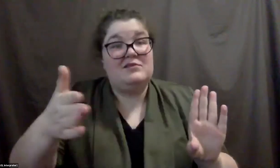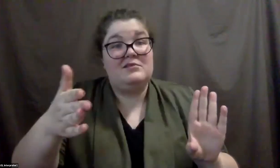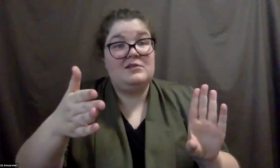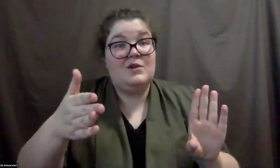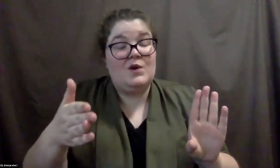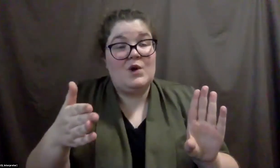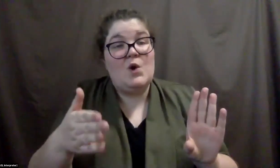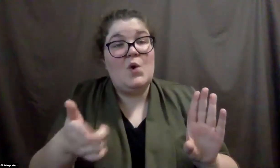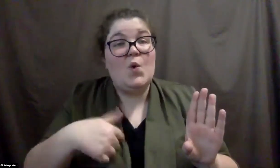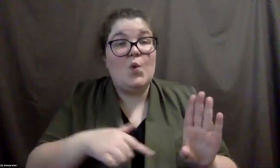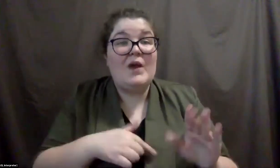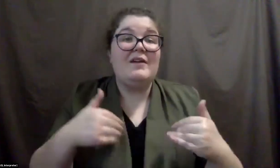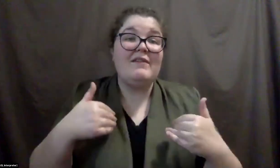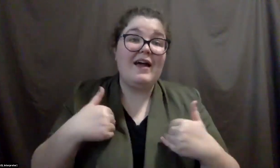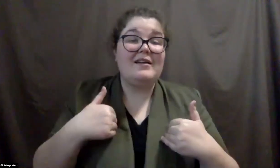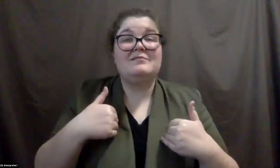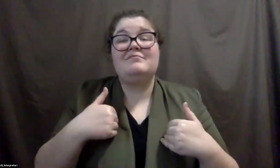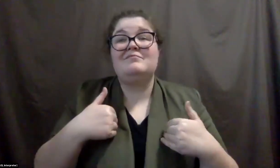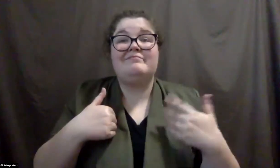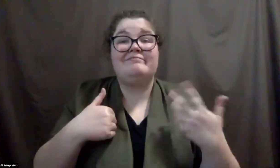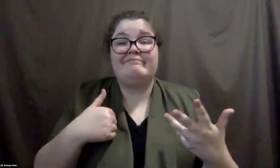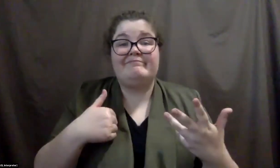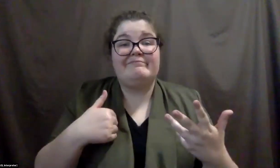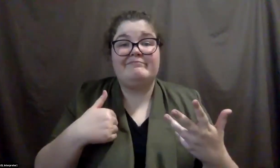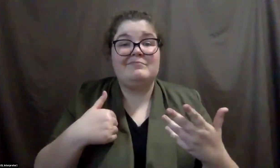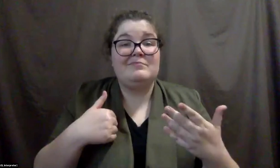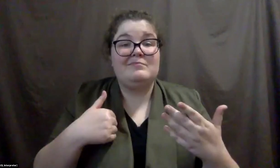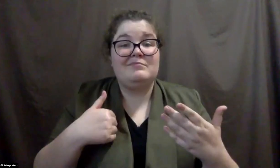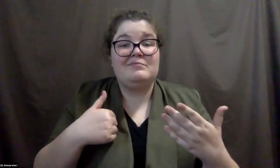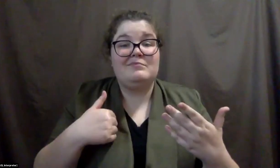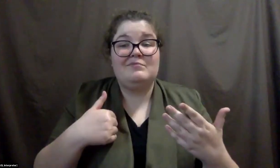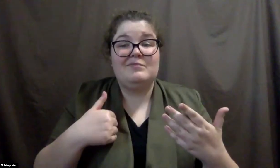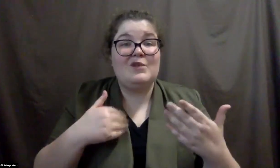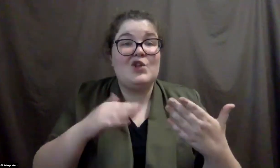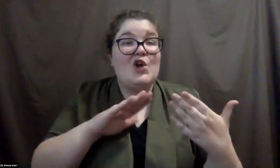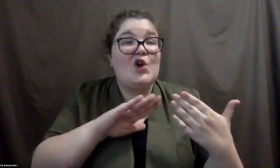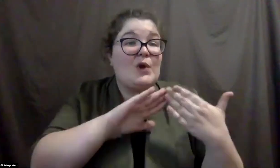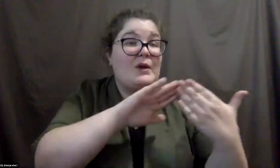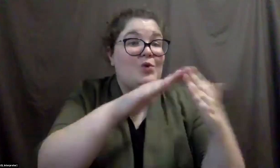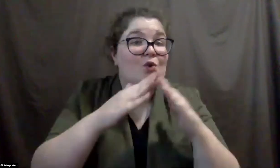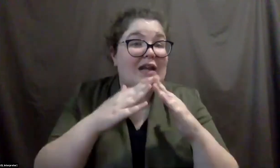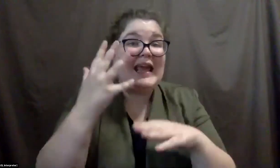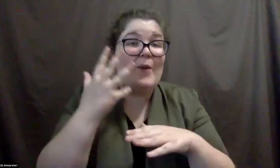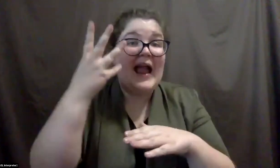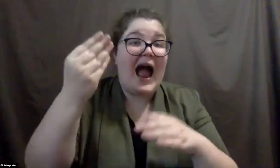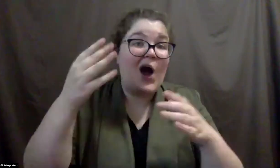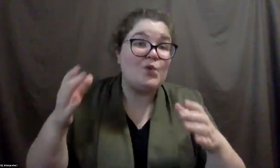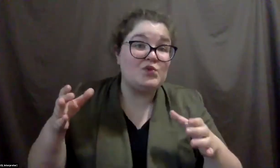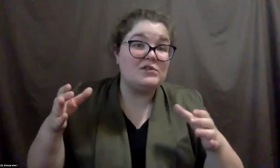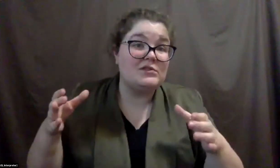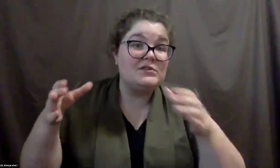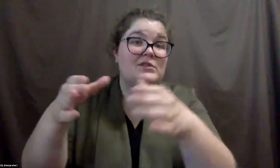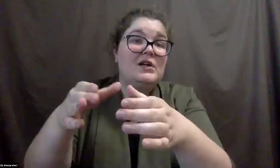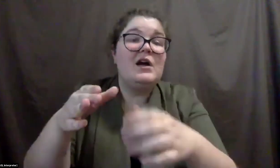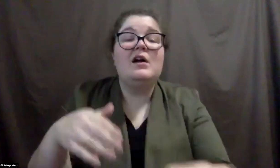we have had some, um, community outings, um, just kind of small deliveries